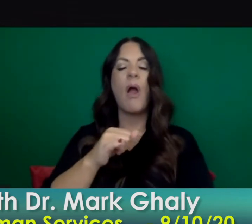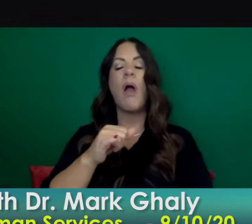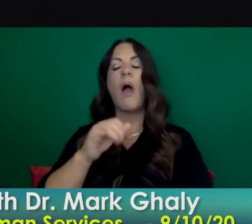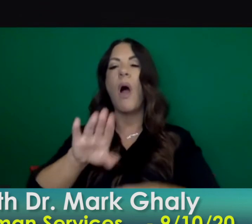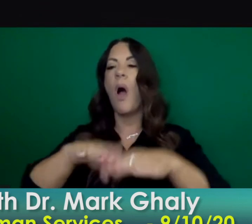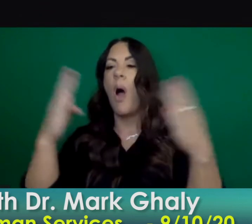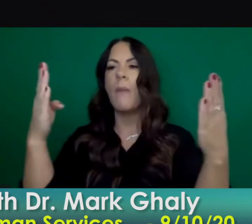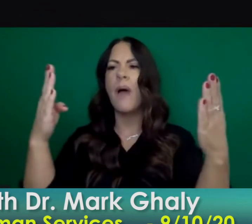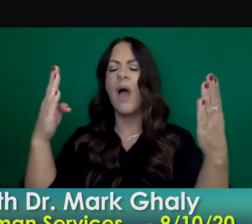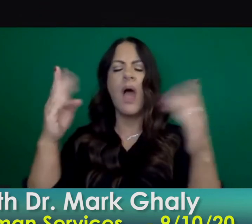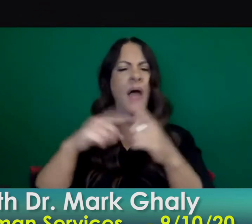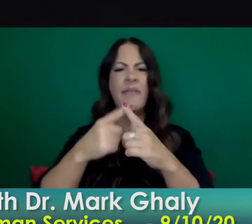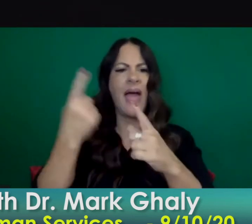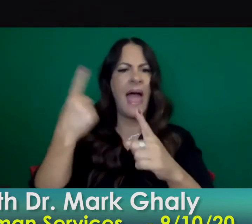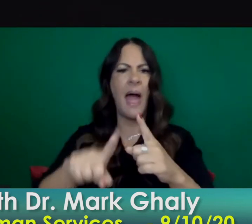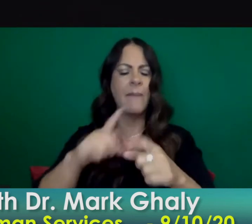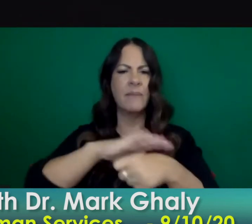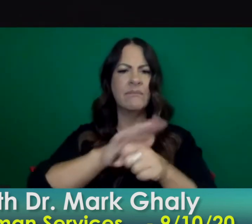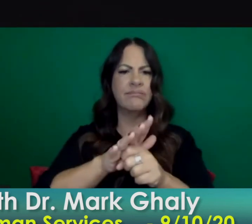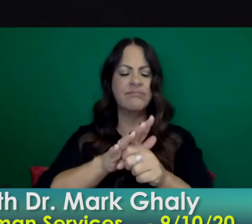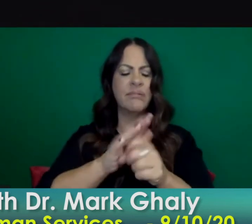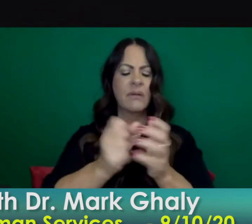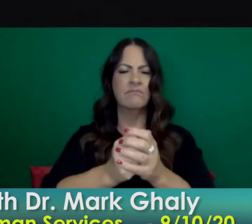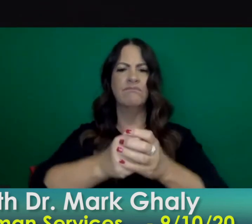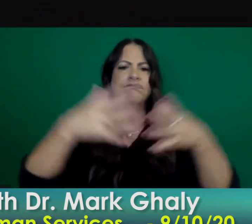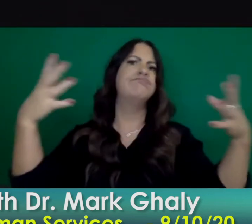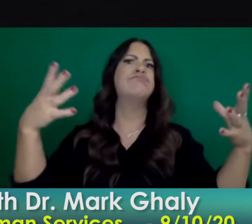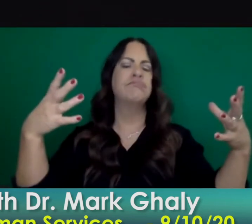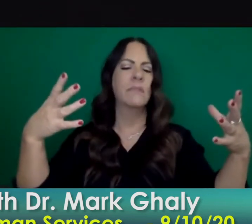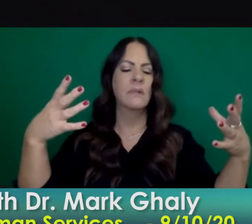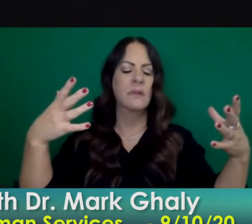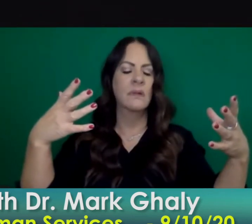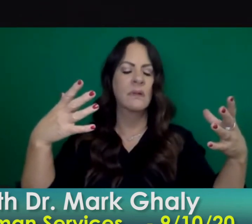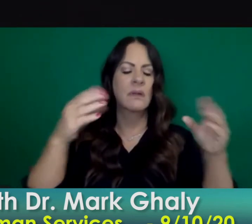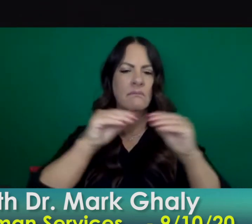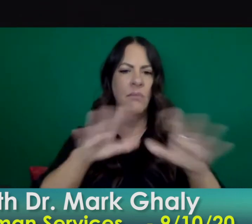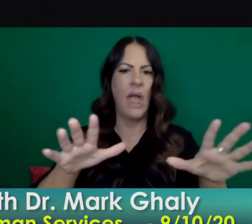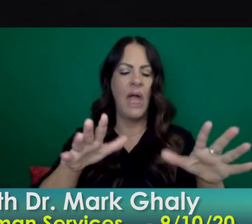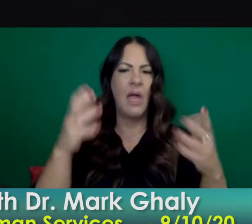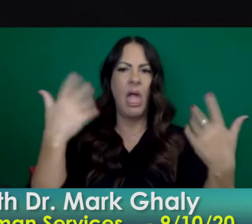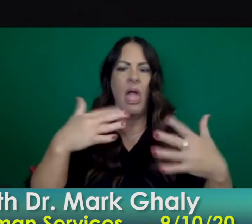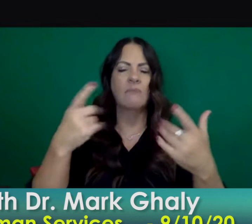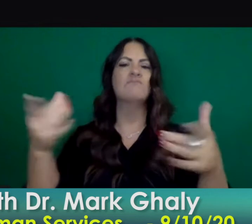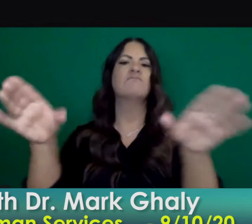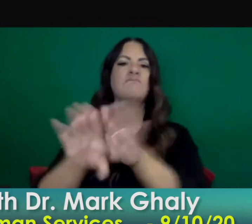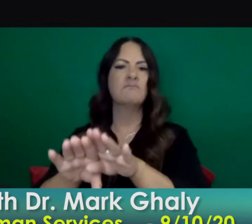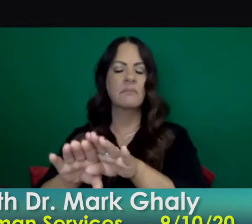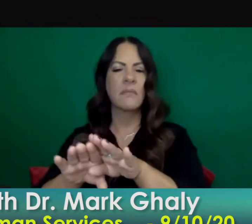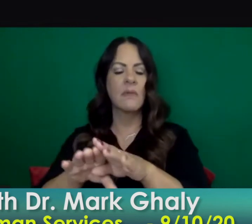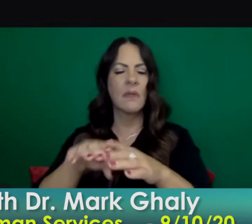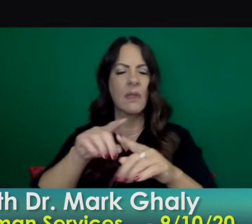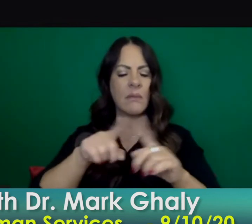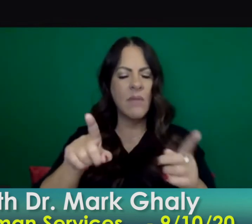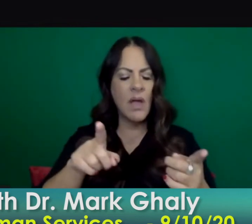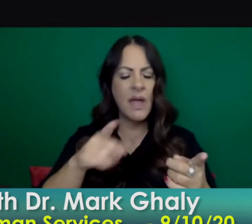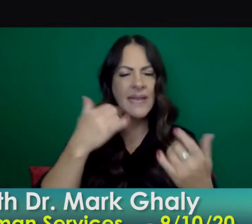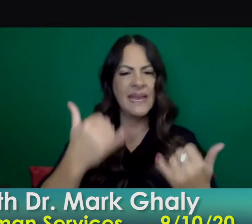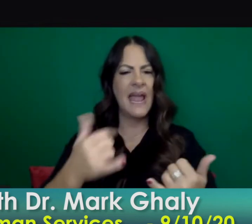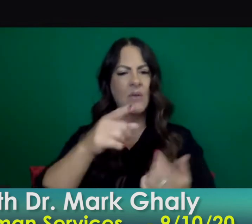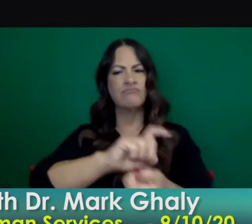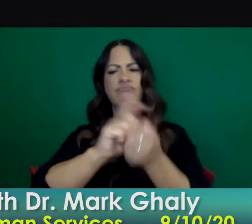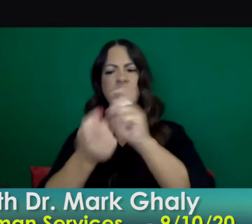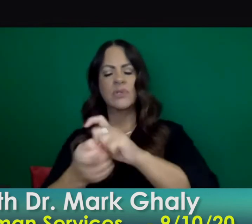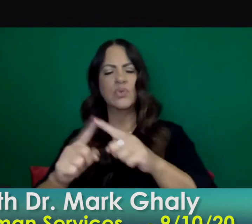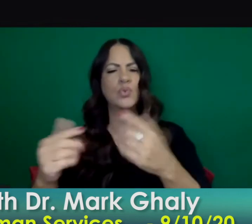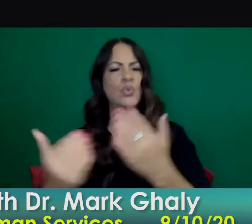cases and i know you know counties are aiming to be on certain tiers of this this new list the new guidelines for